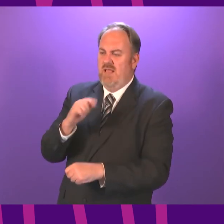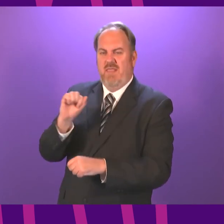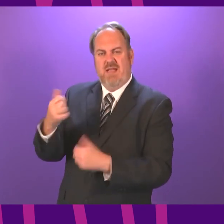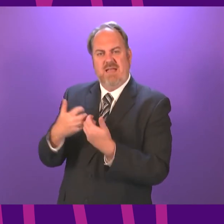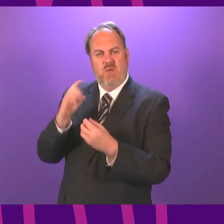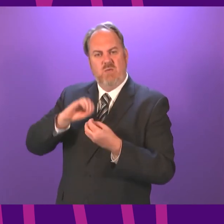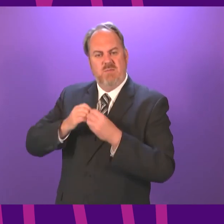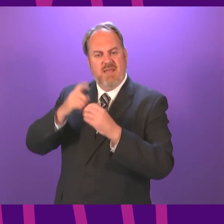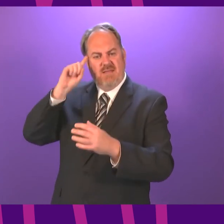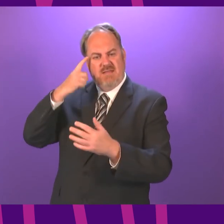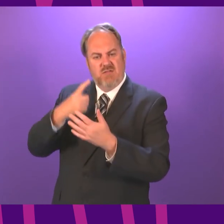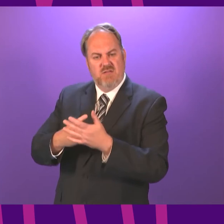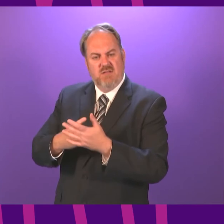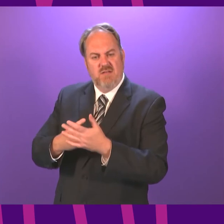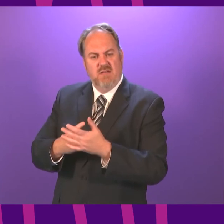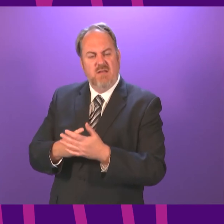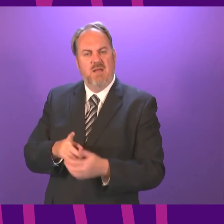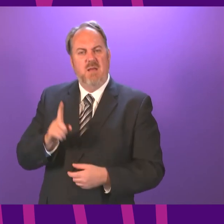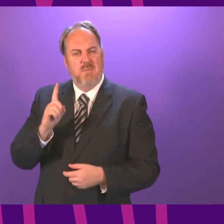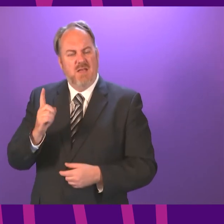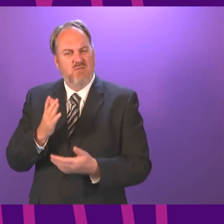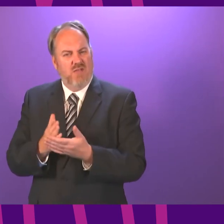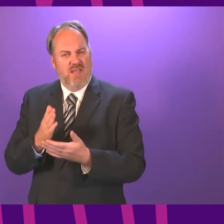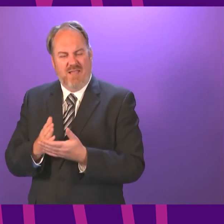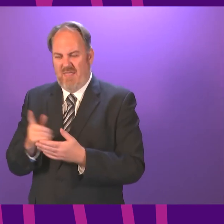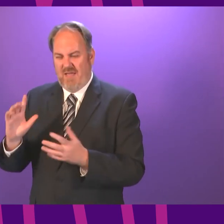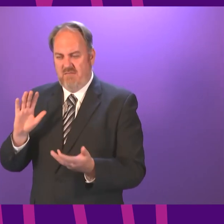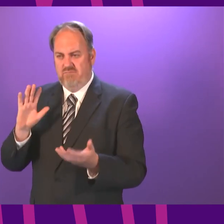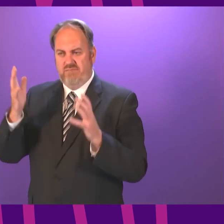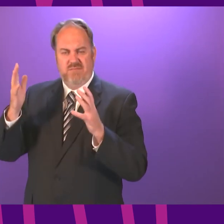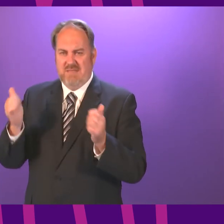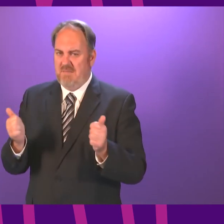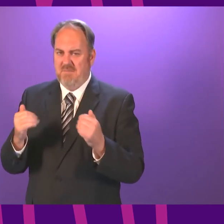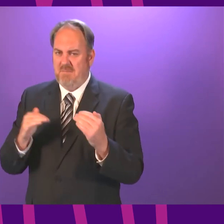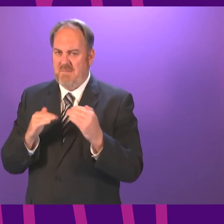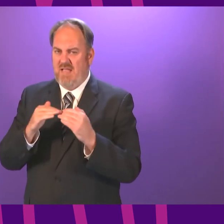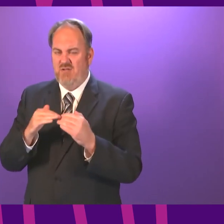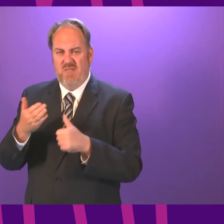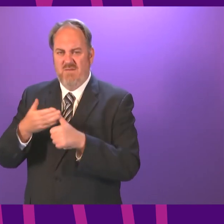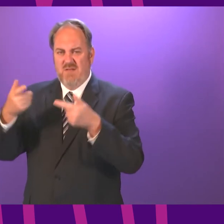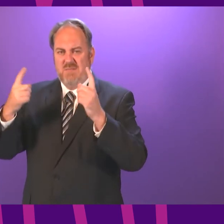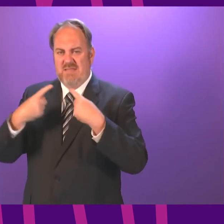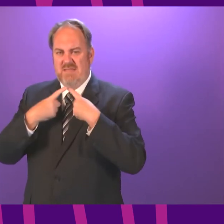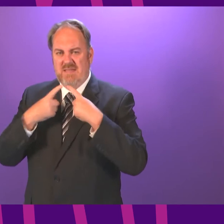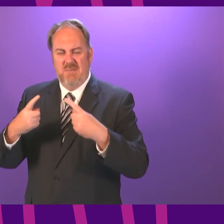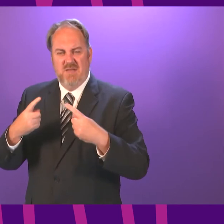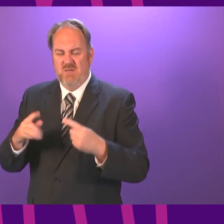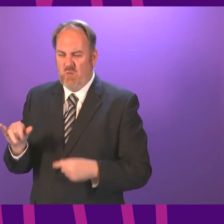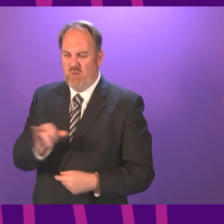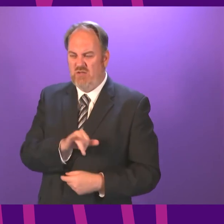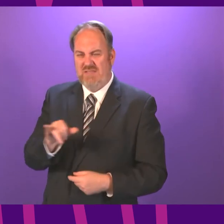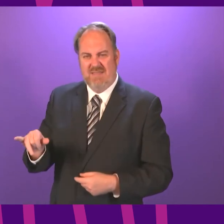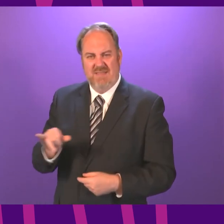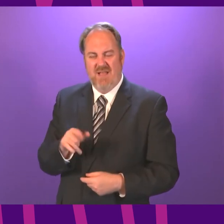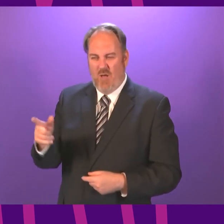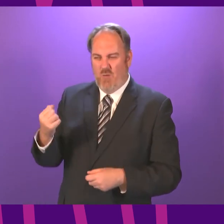travel demand is 100,000. The question is are the Scottish Government forming the science? What is it? or are we now